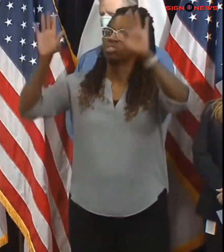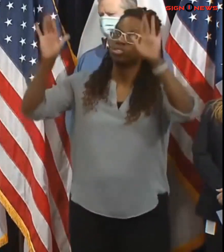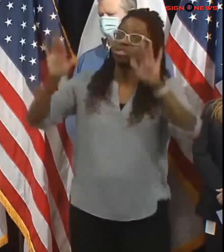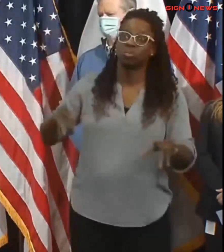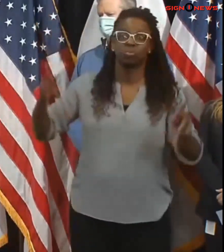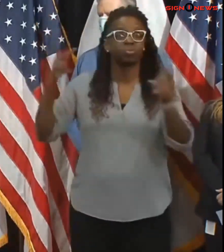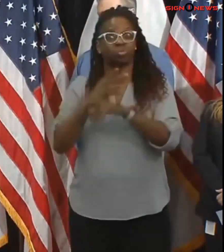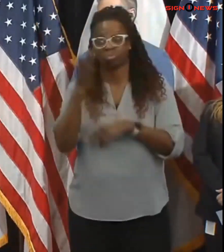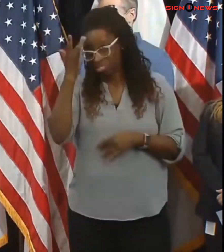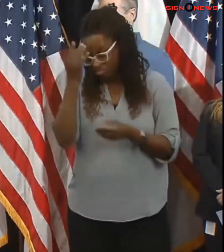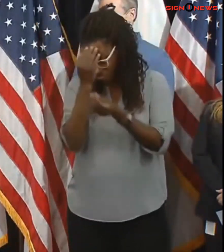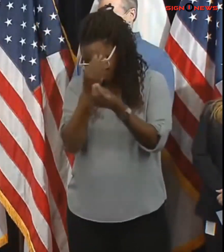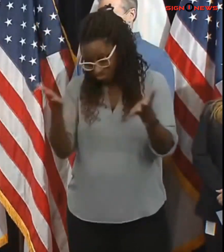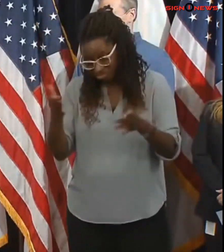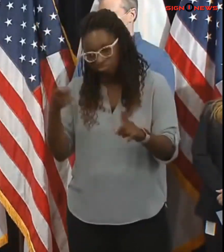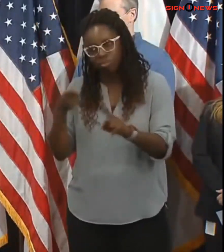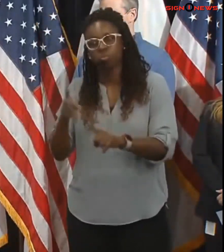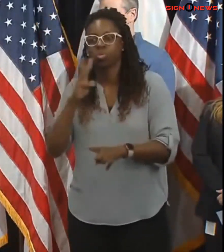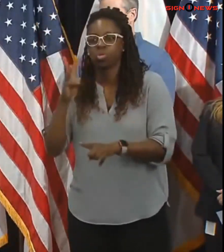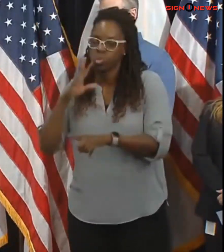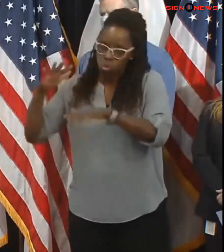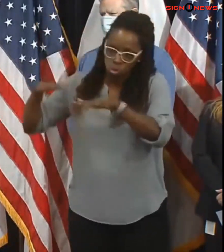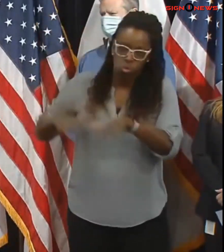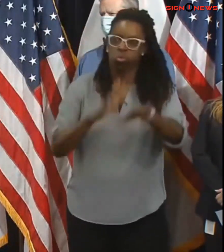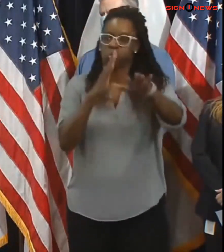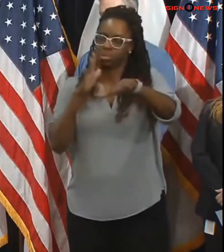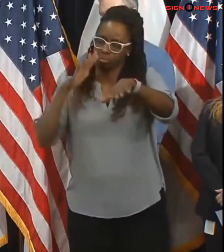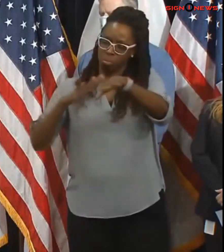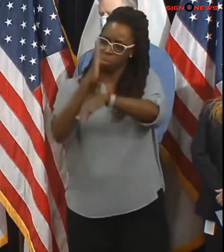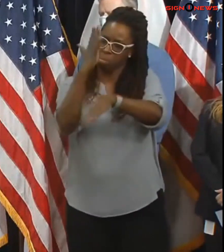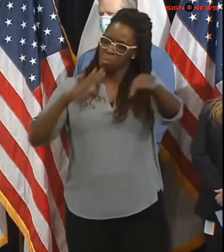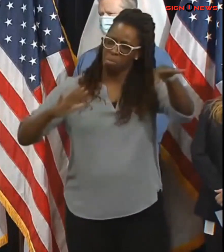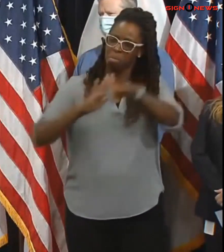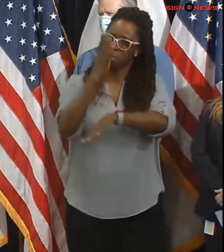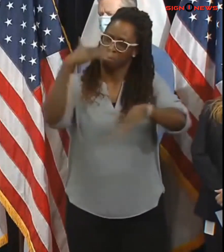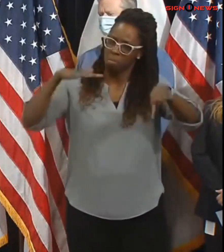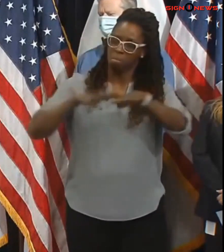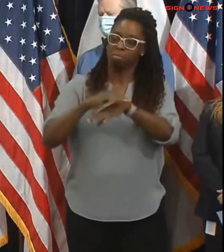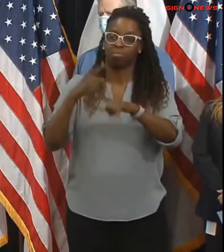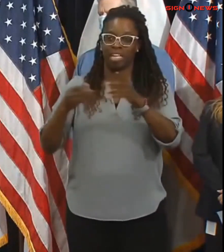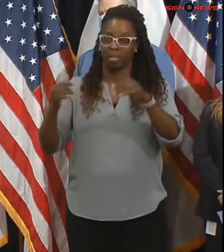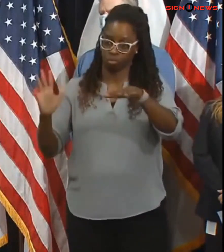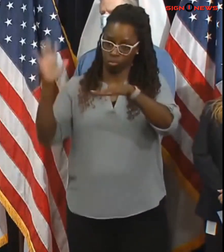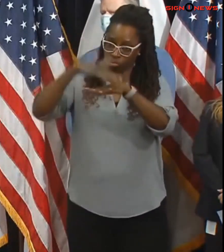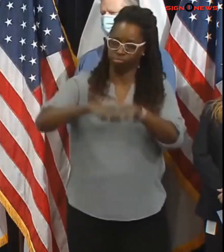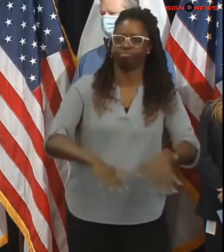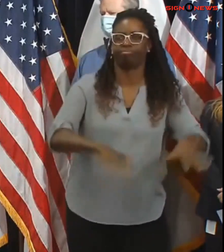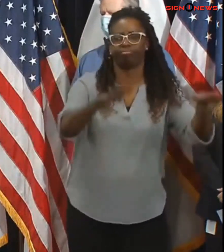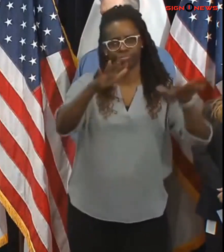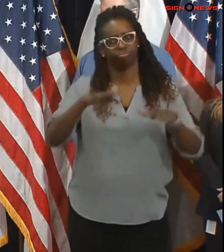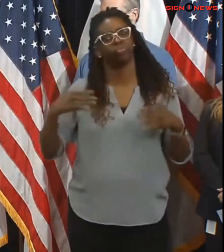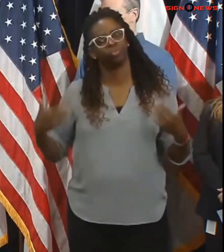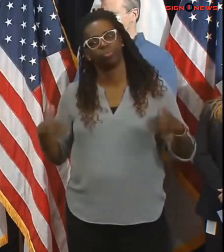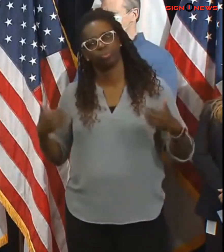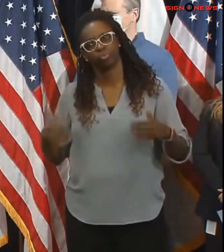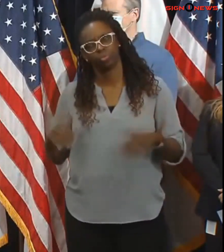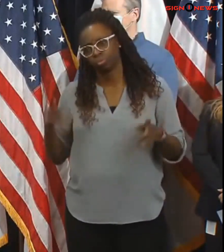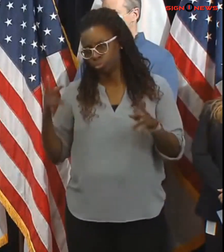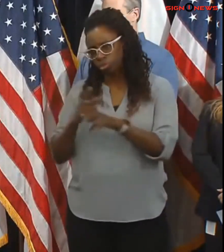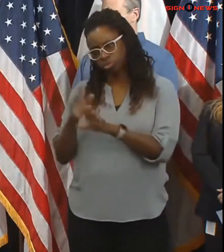and evenings high tide and again on sunday morning in places that tend to experience coastal flooding additionally while